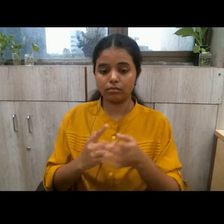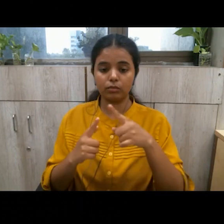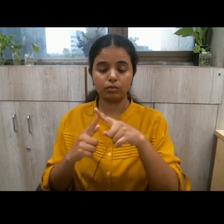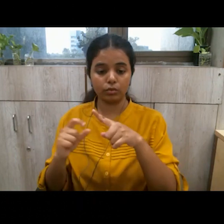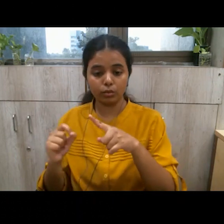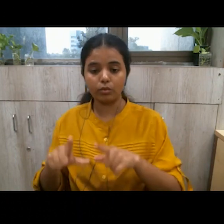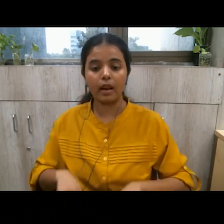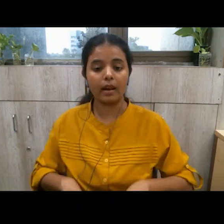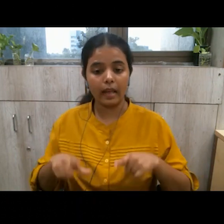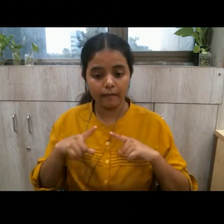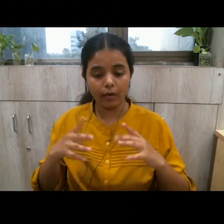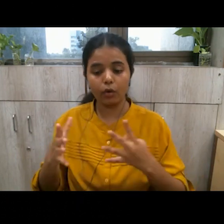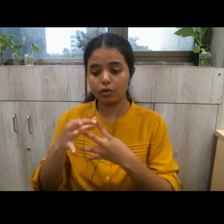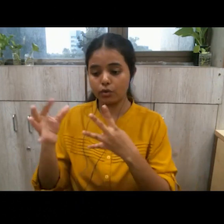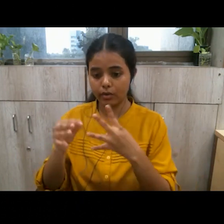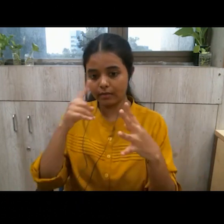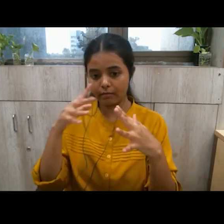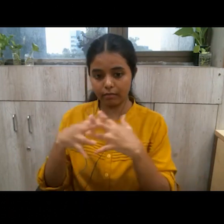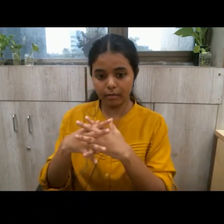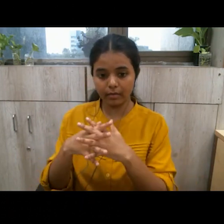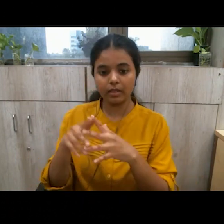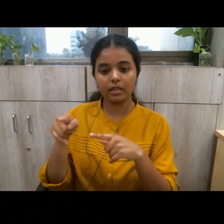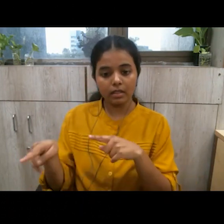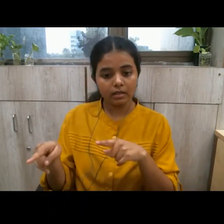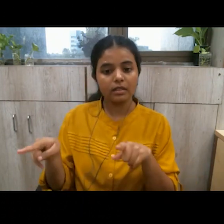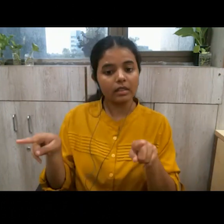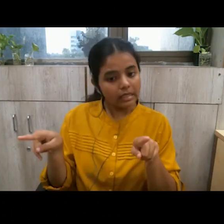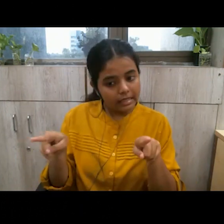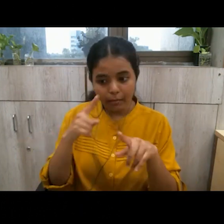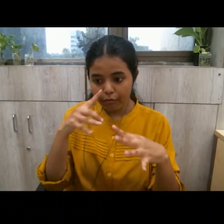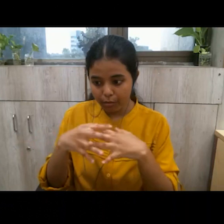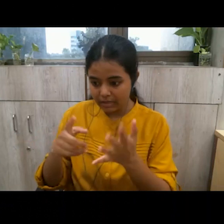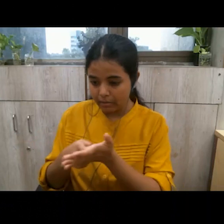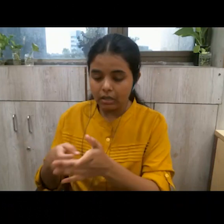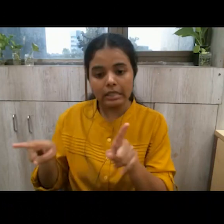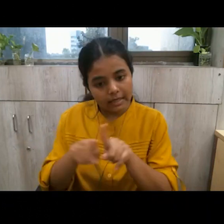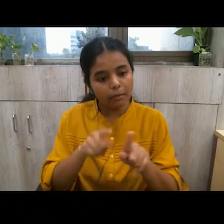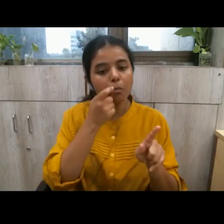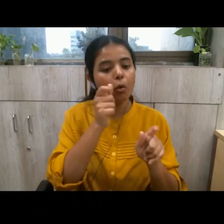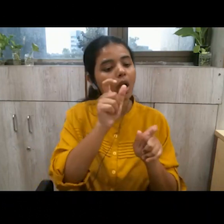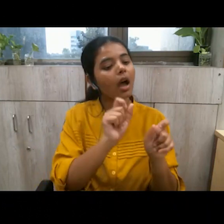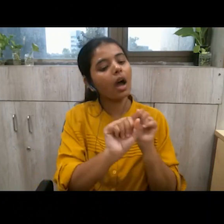of women they do not respect the right to life of each other as well